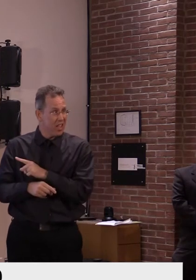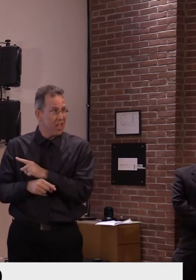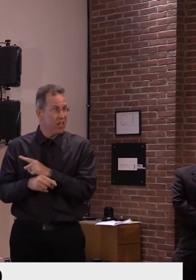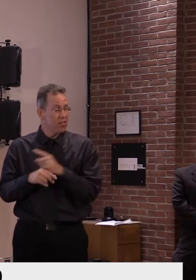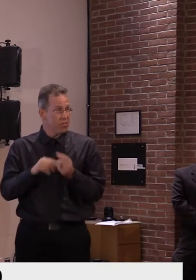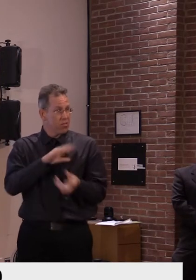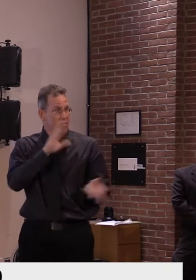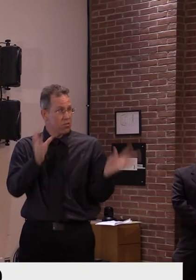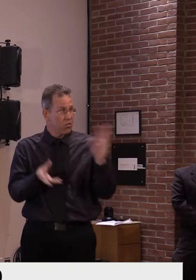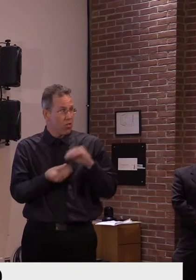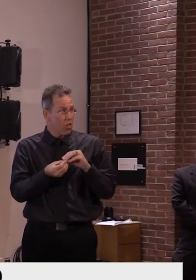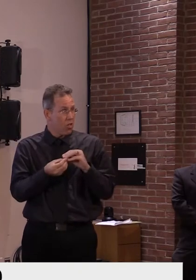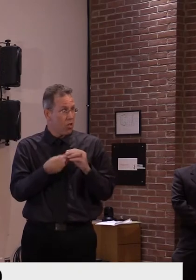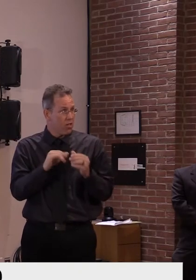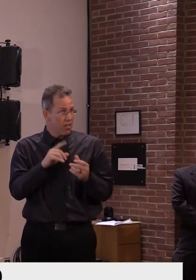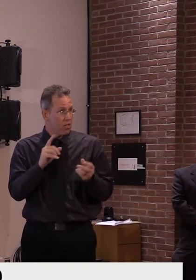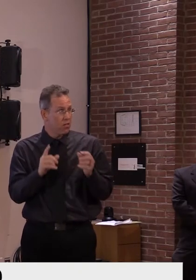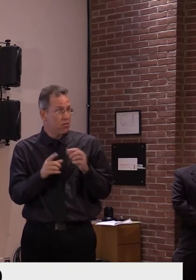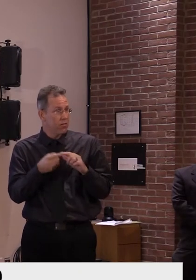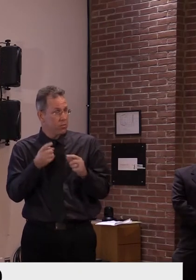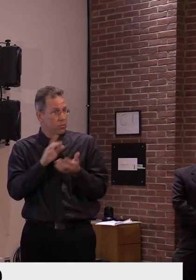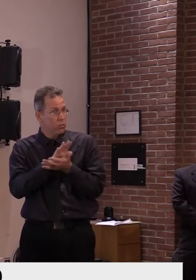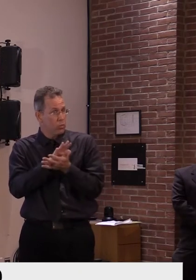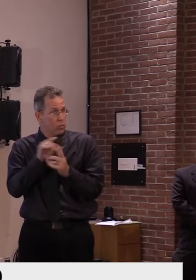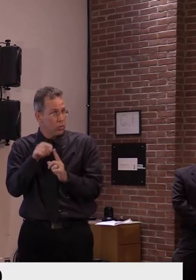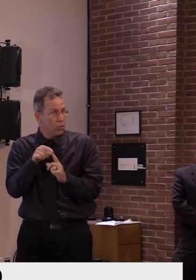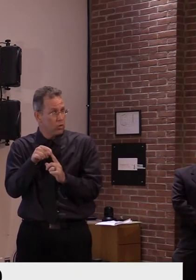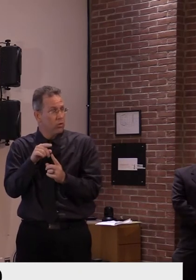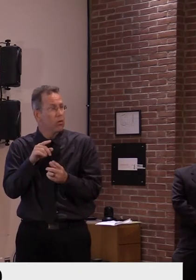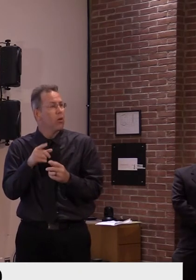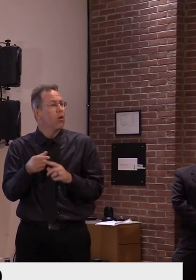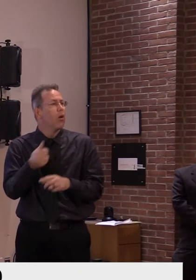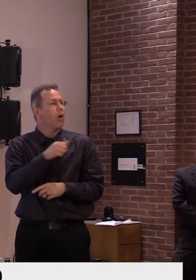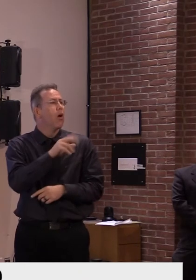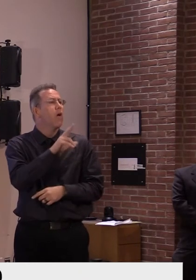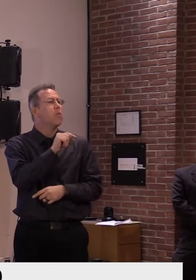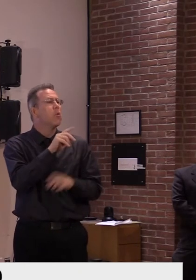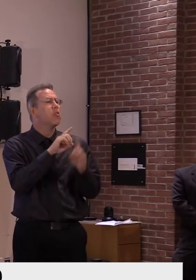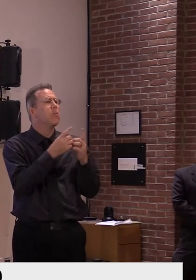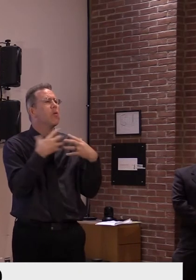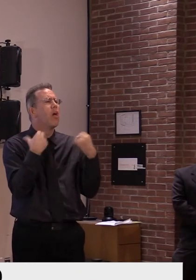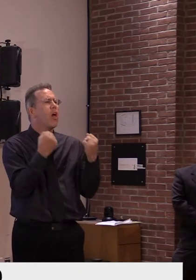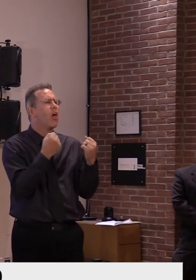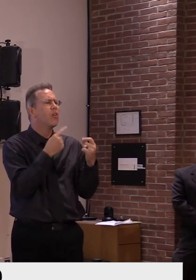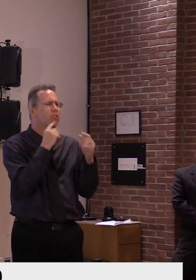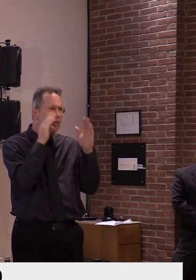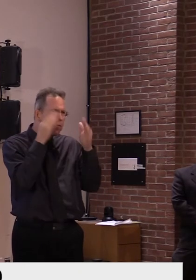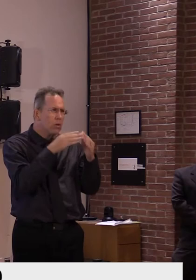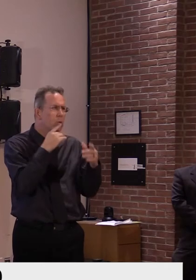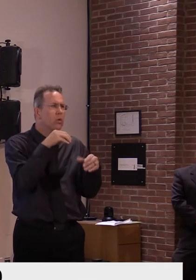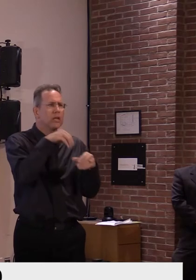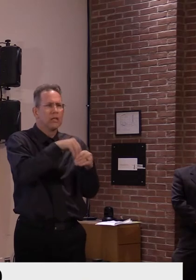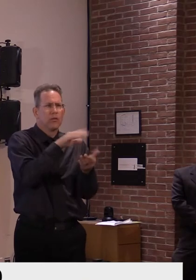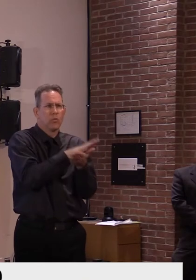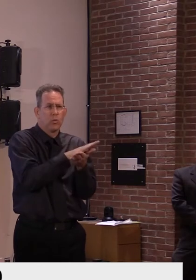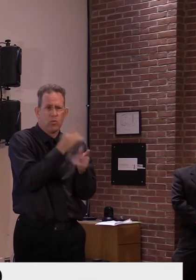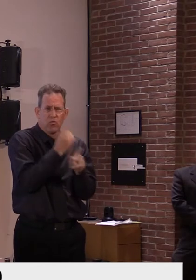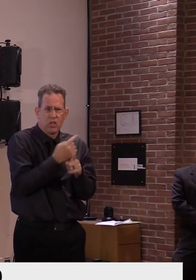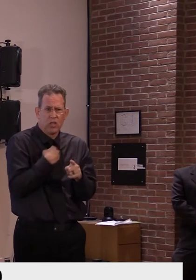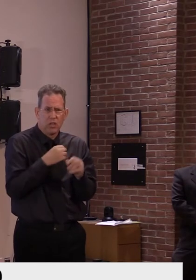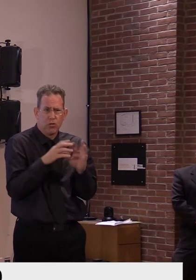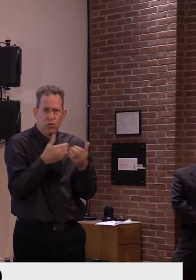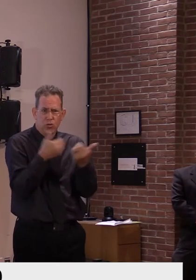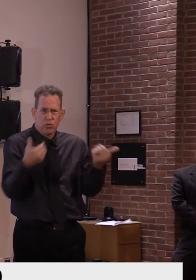where the Department of Health only is once they're in the building. The, you know, weekly school update. slide is,